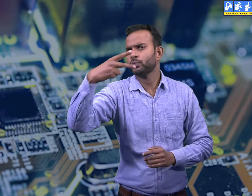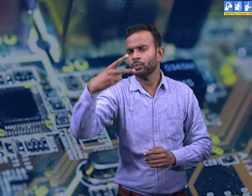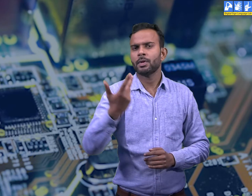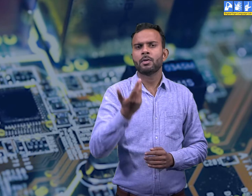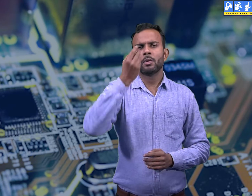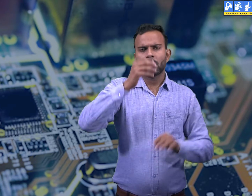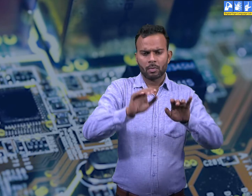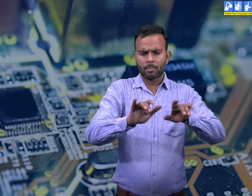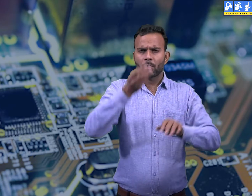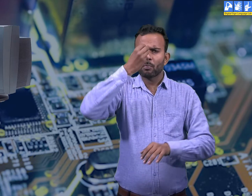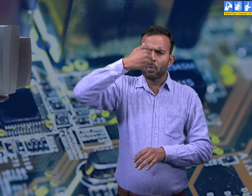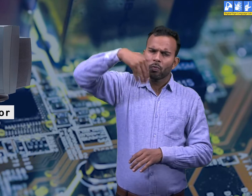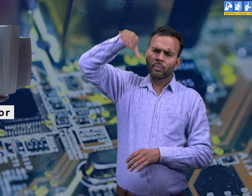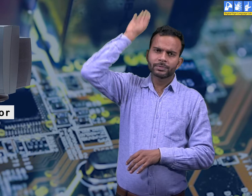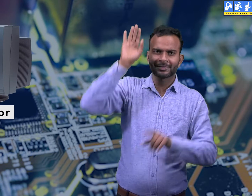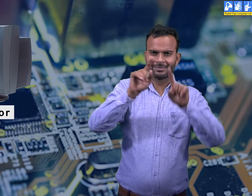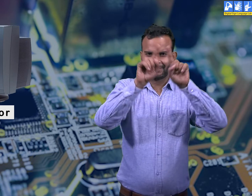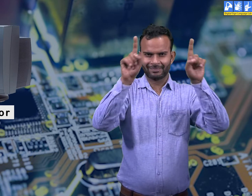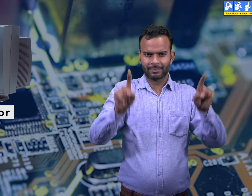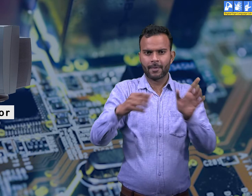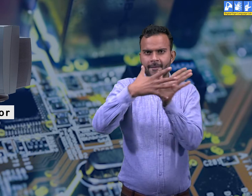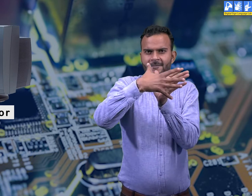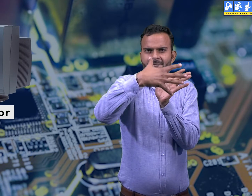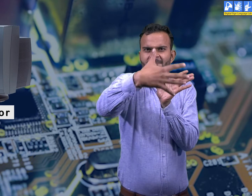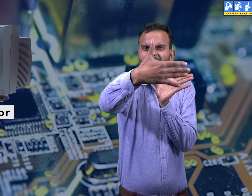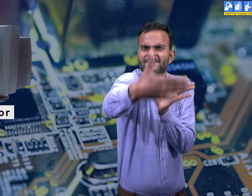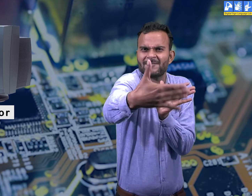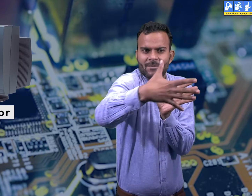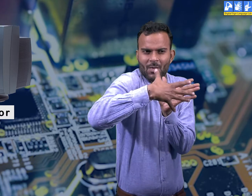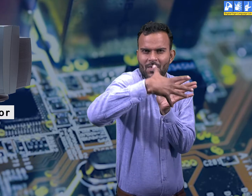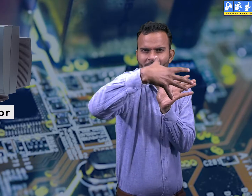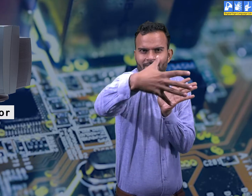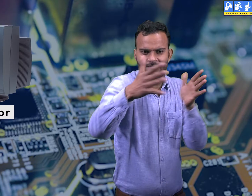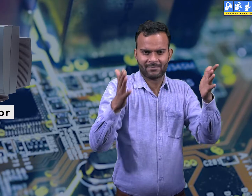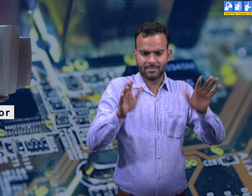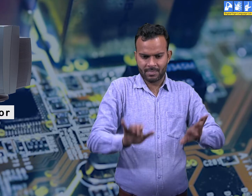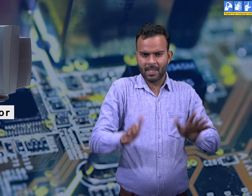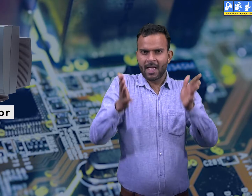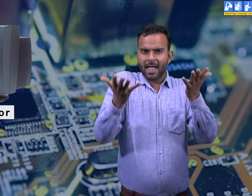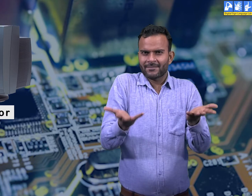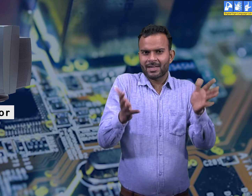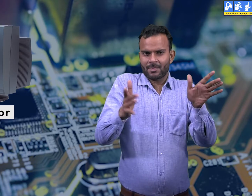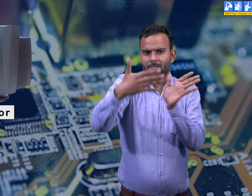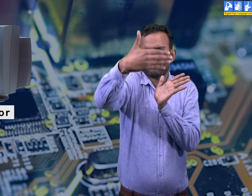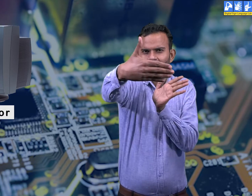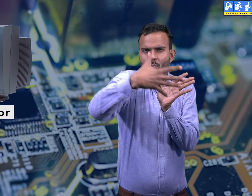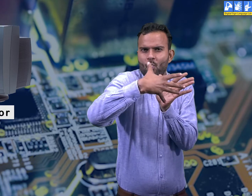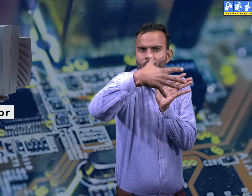There are two types of monitors. Firstly, CRT monitor which is used